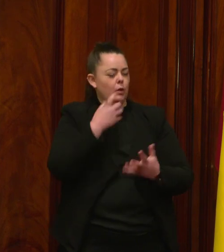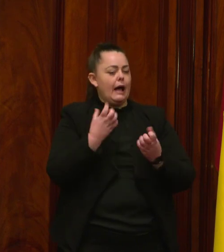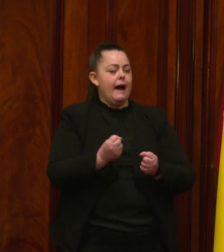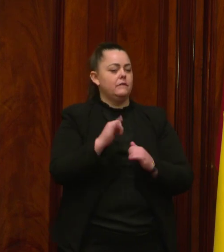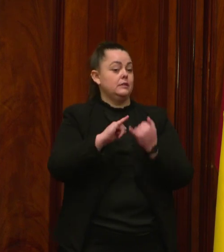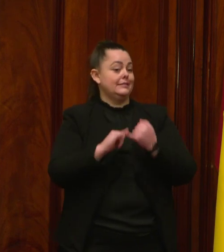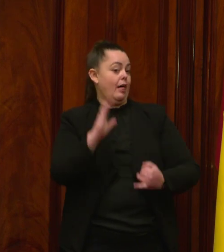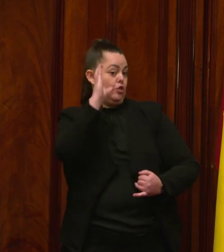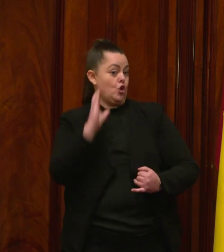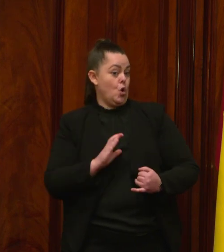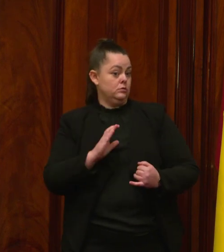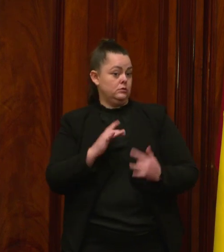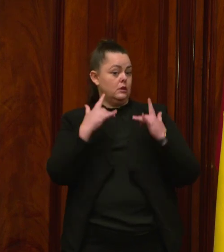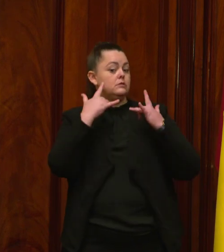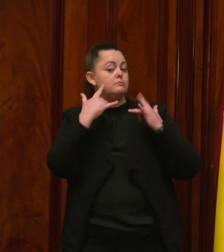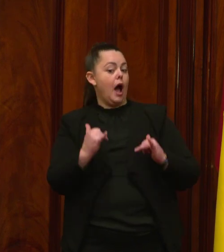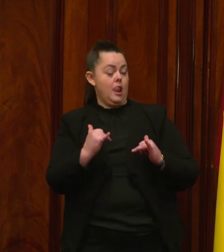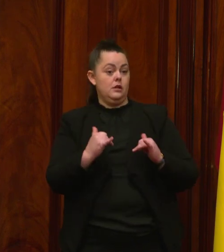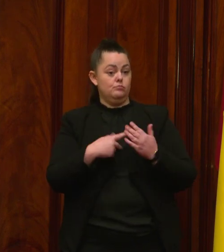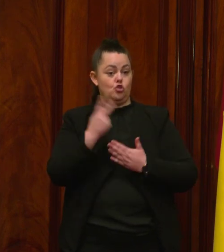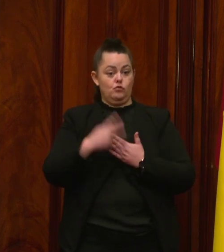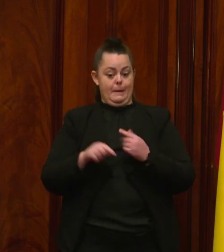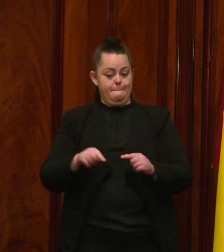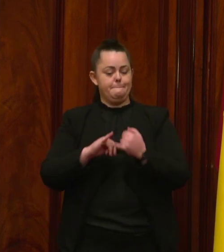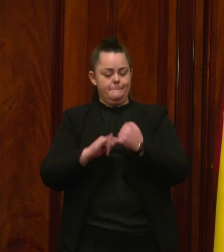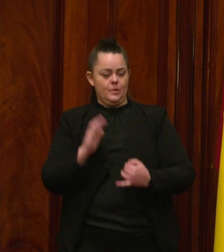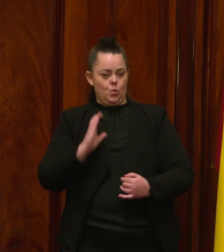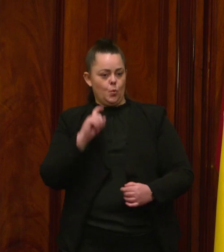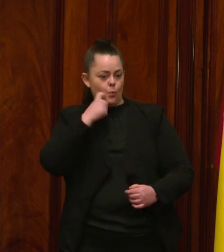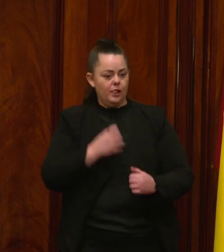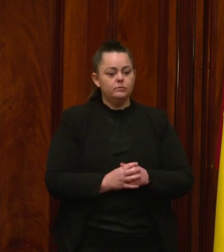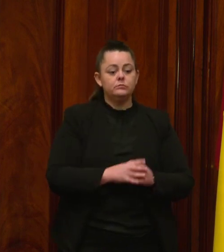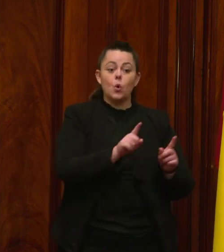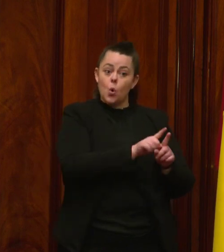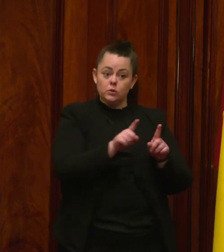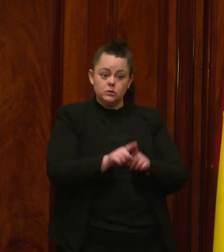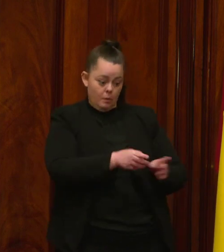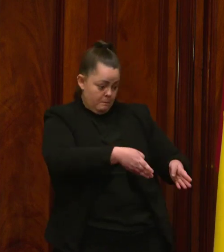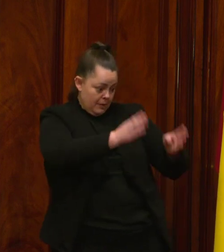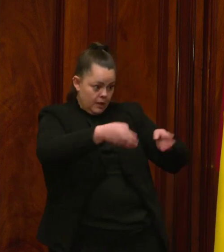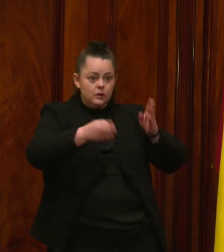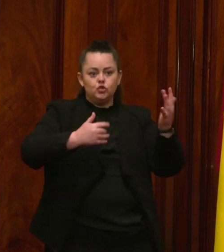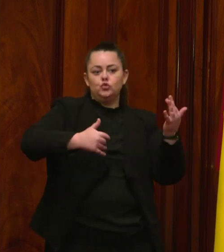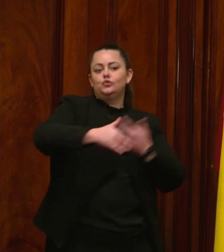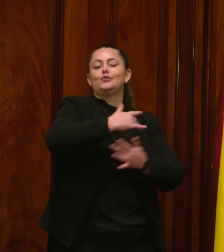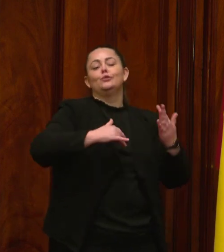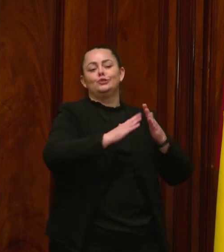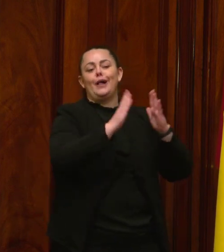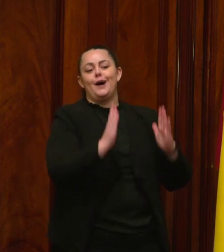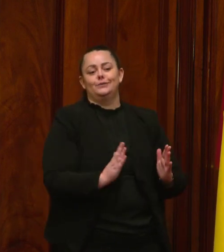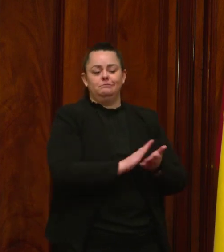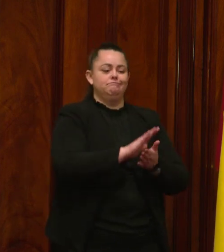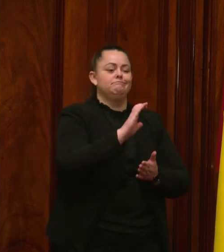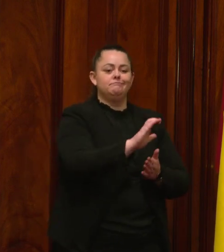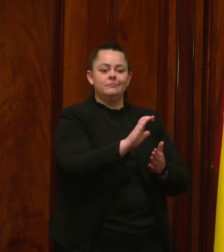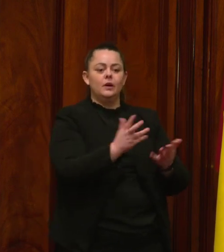address supply around social housing, requiring a target of 30% affordable, social and universal housing on surplus public